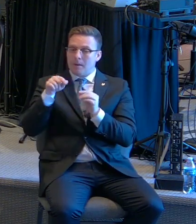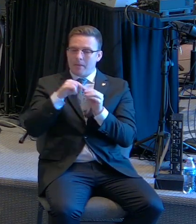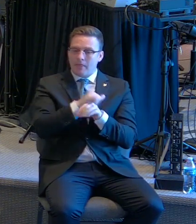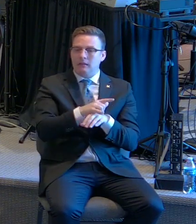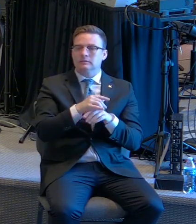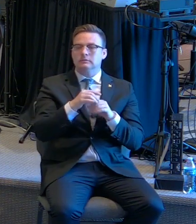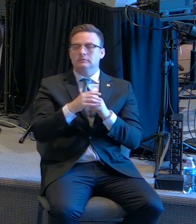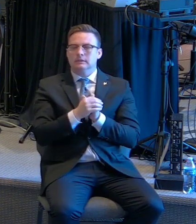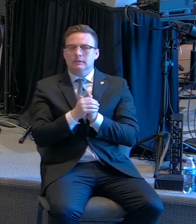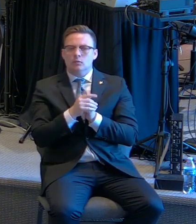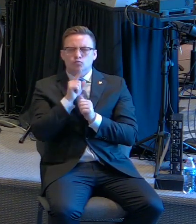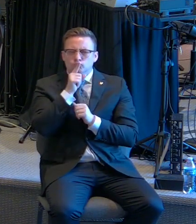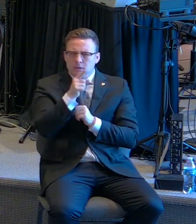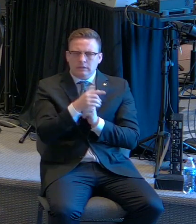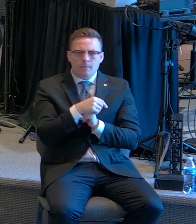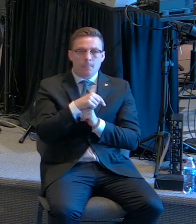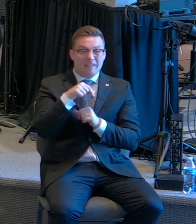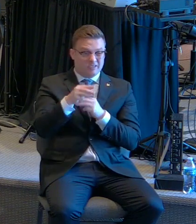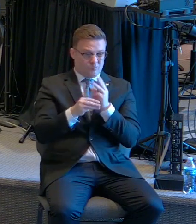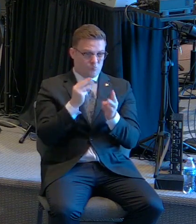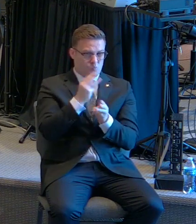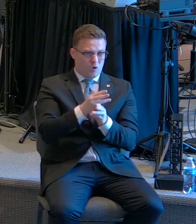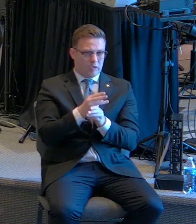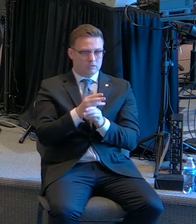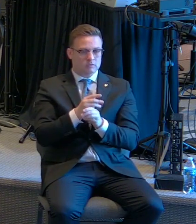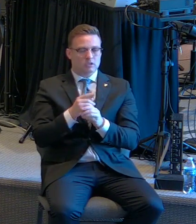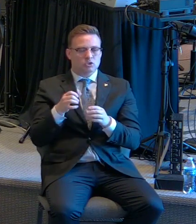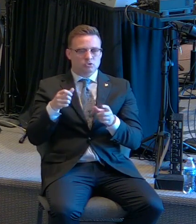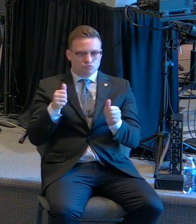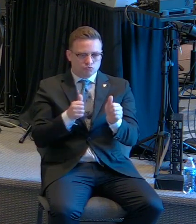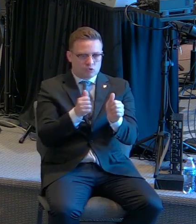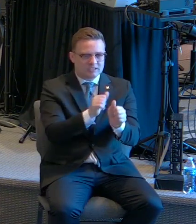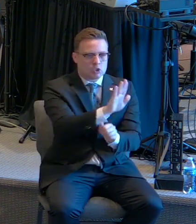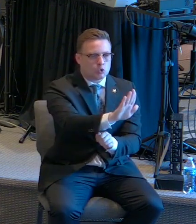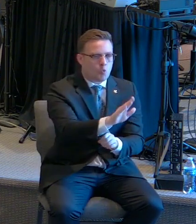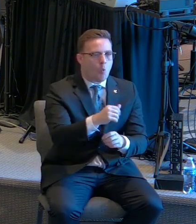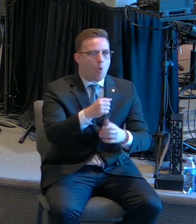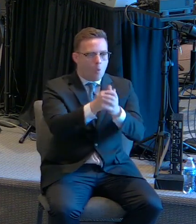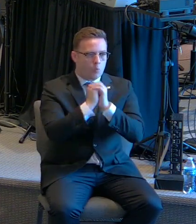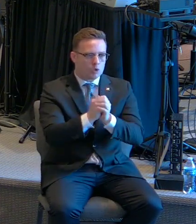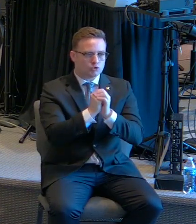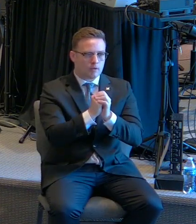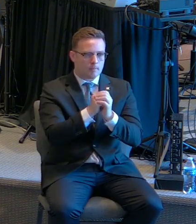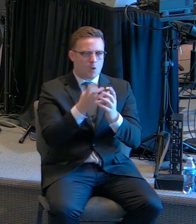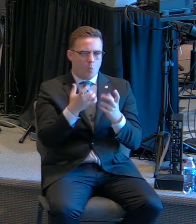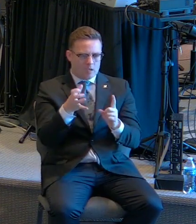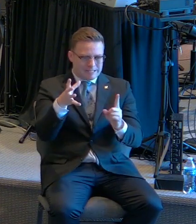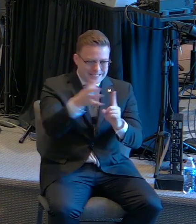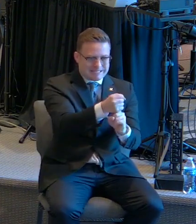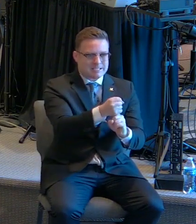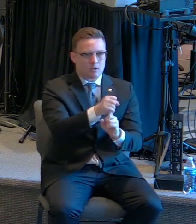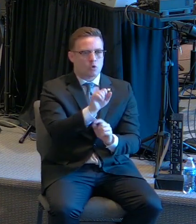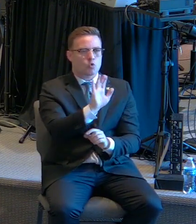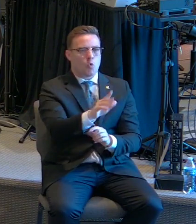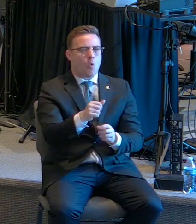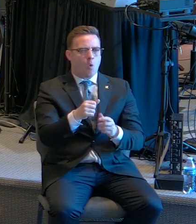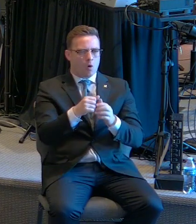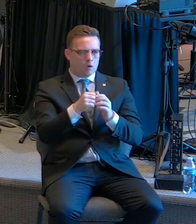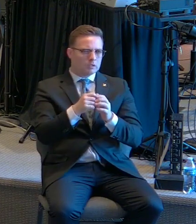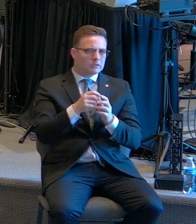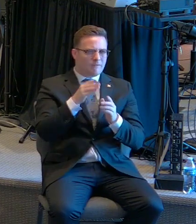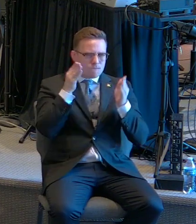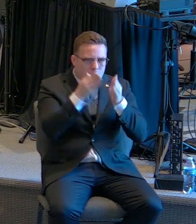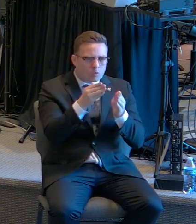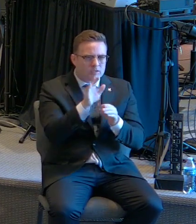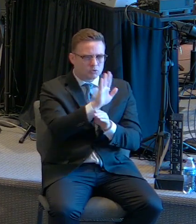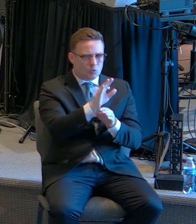is really this world is after our worship. This world desperately wants our focus,